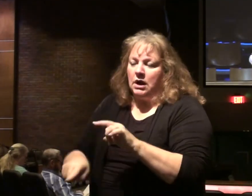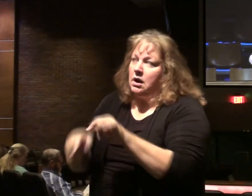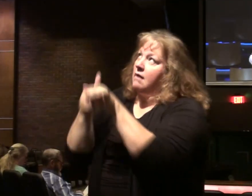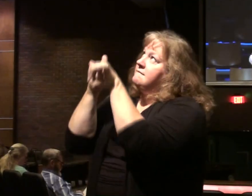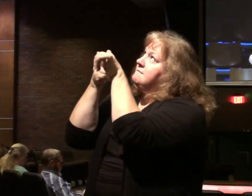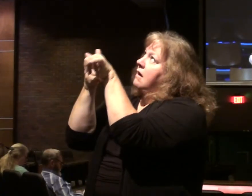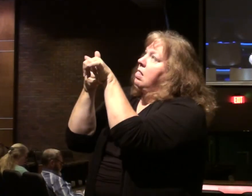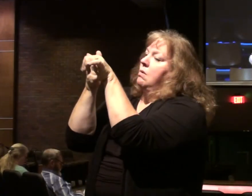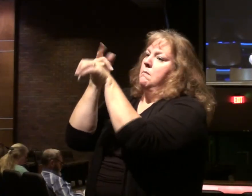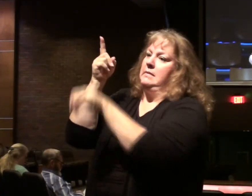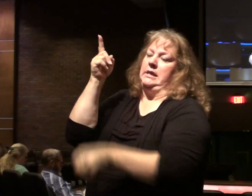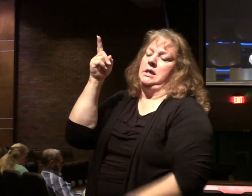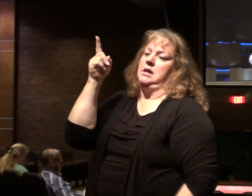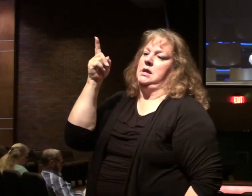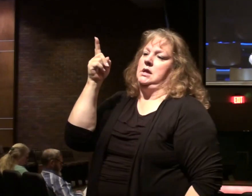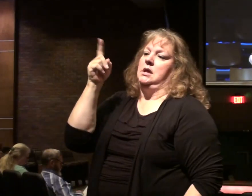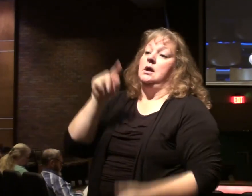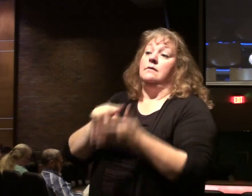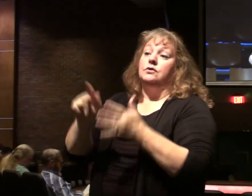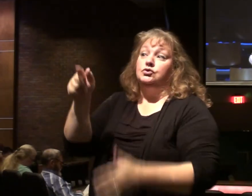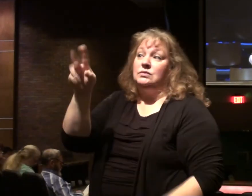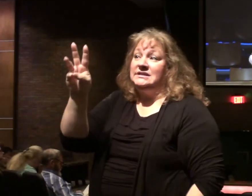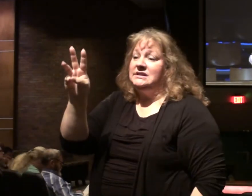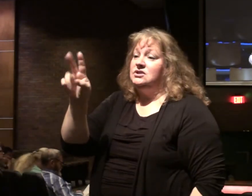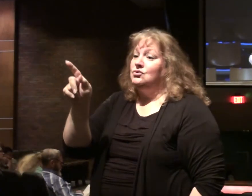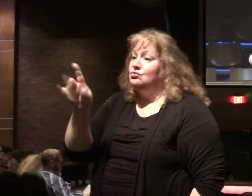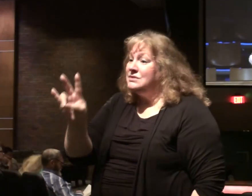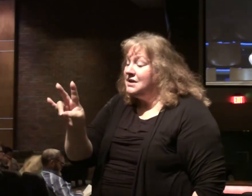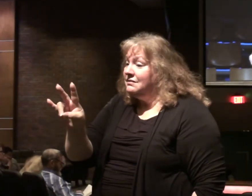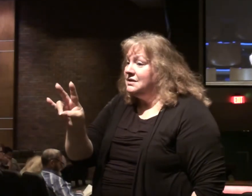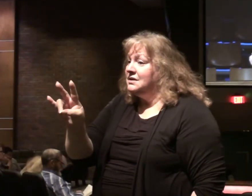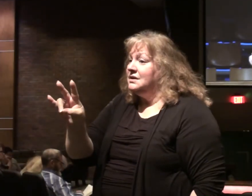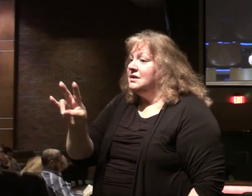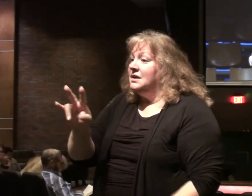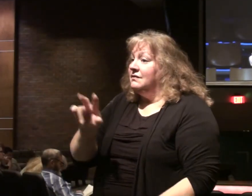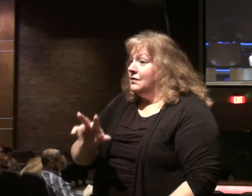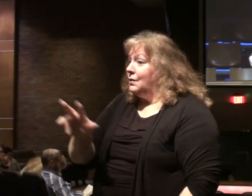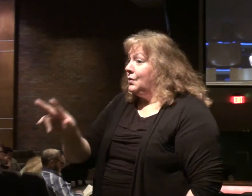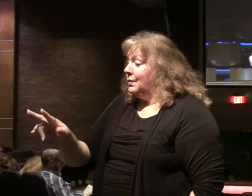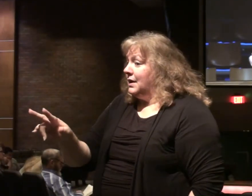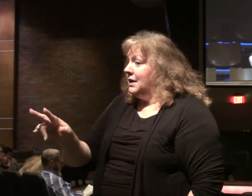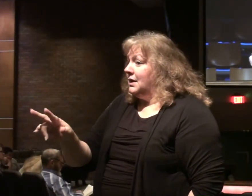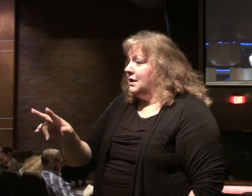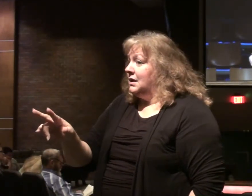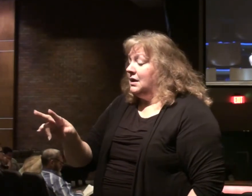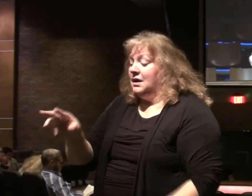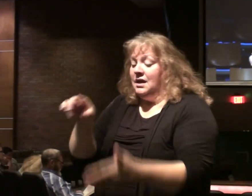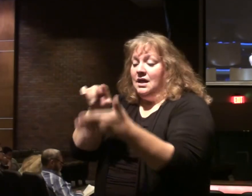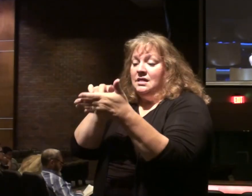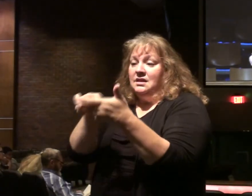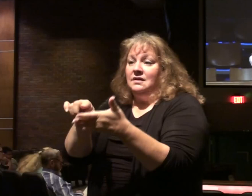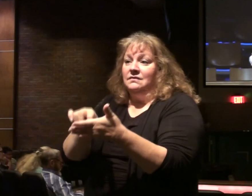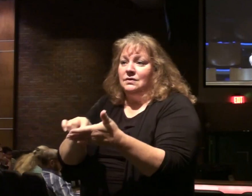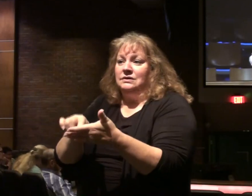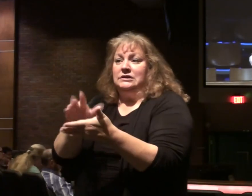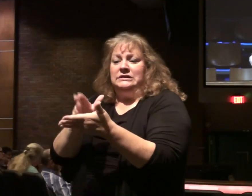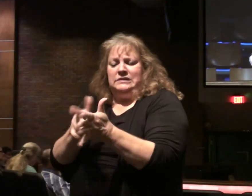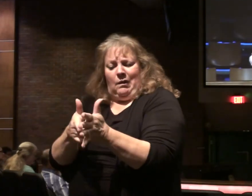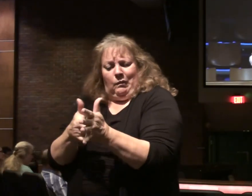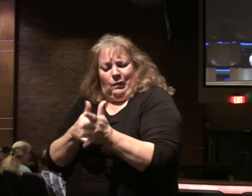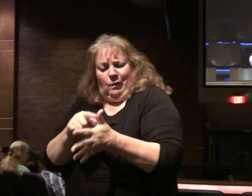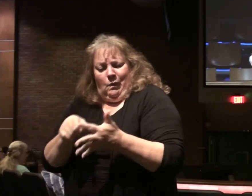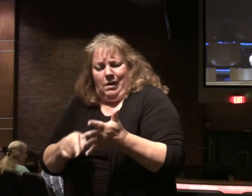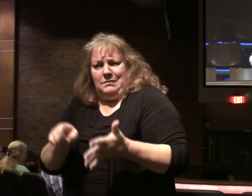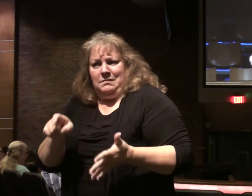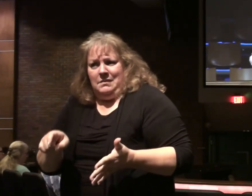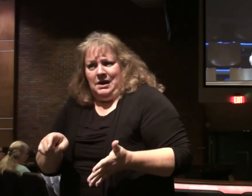disciple. Verse 26, verse 27, and verse 33. This passage lays out some of the requirements